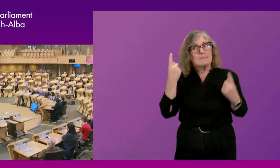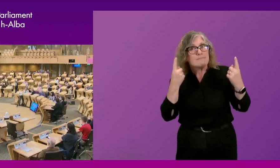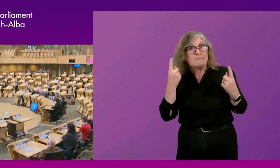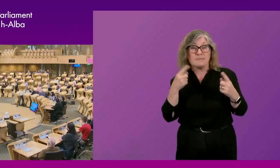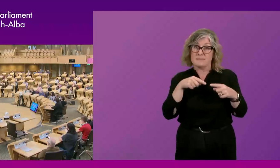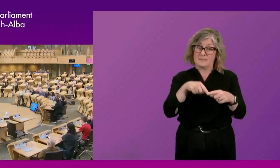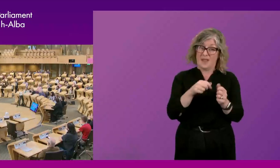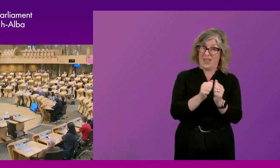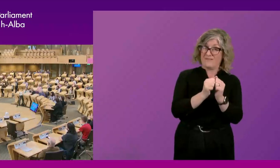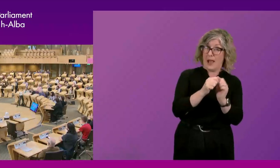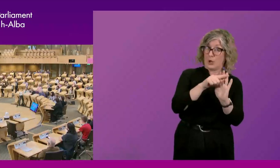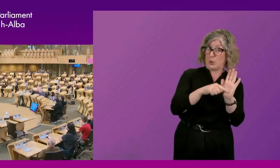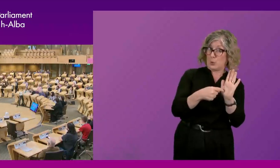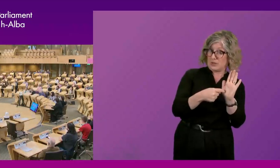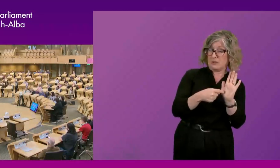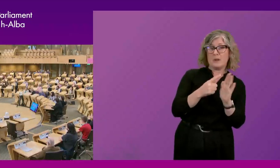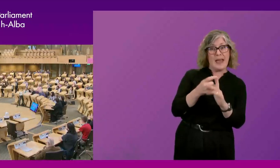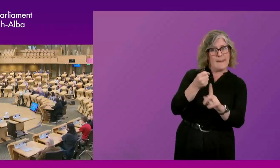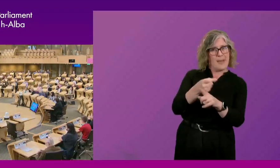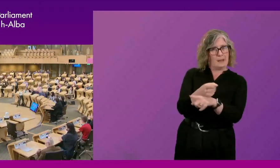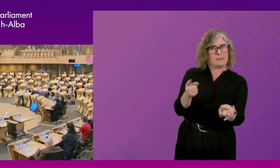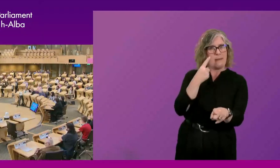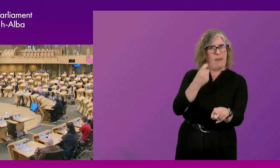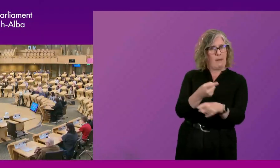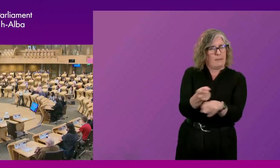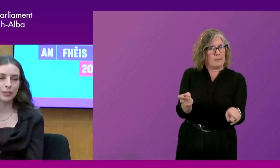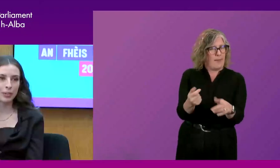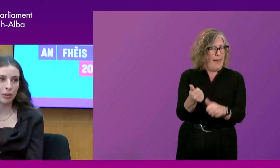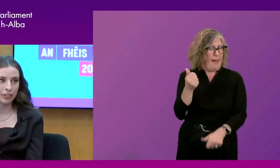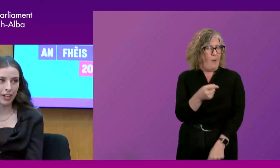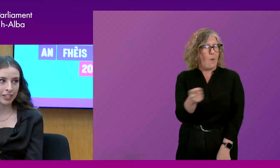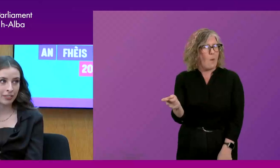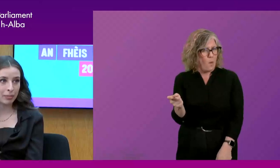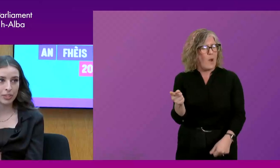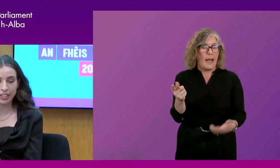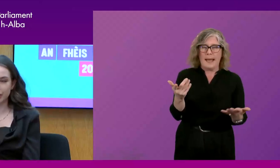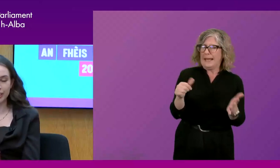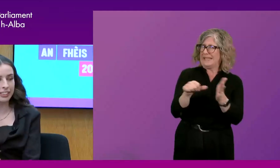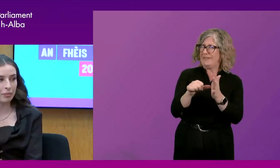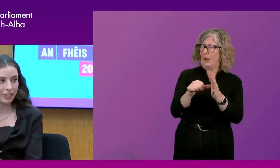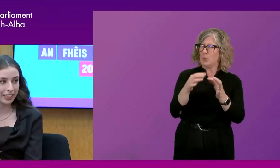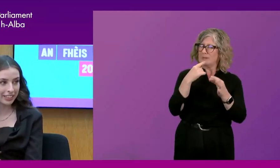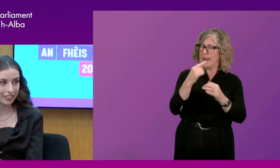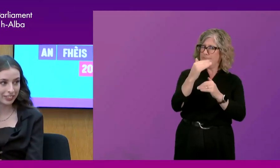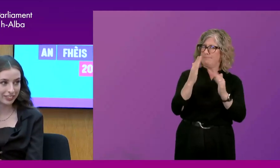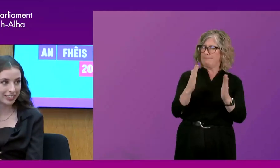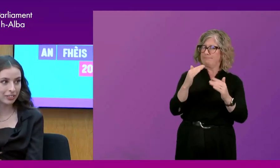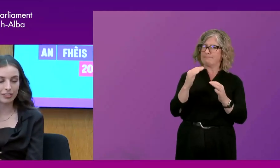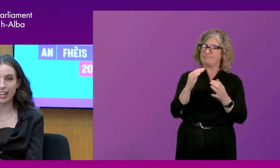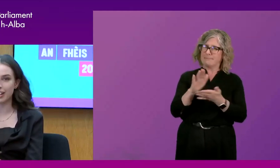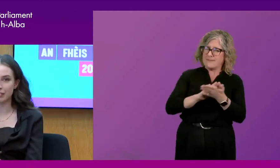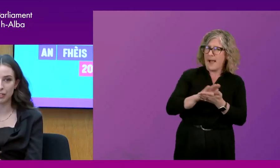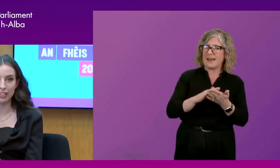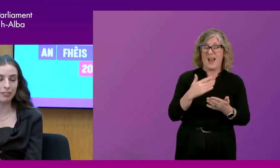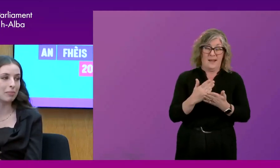values have impacted young people. And it's obviously quite difficult to quantify and define, particularly as I'm only 19 years old.